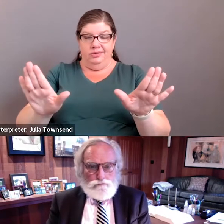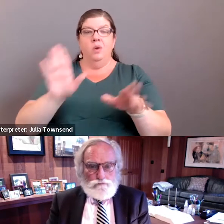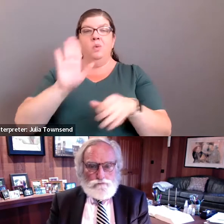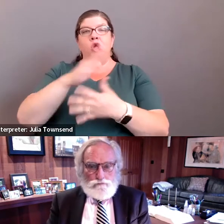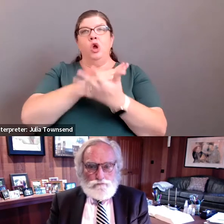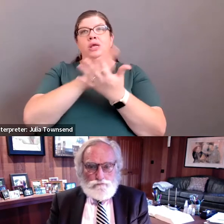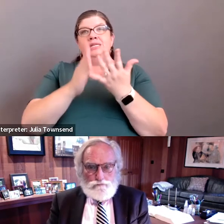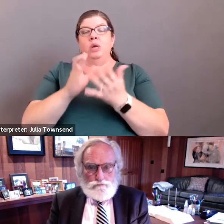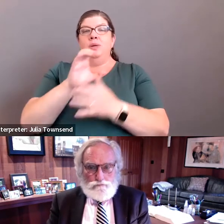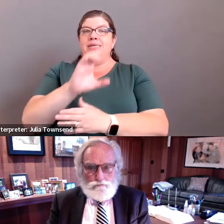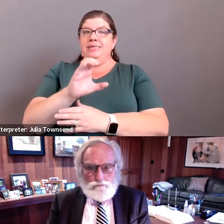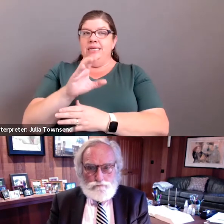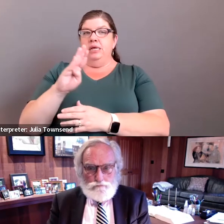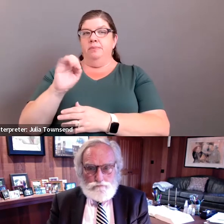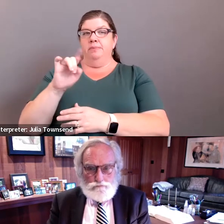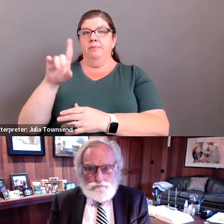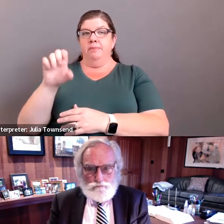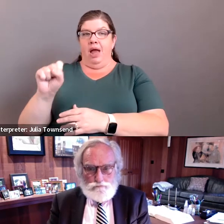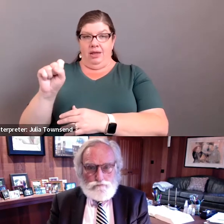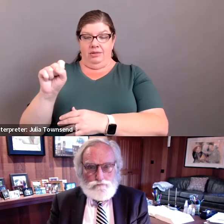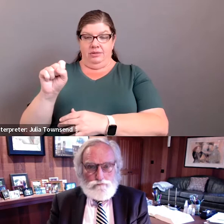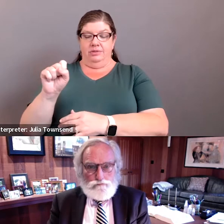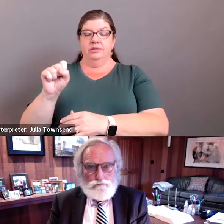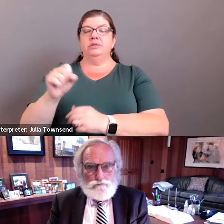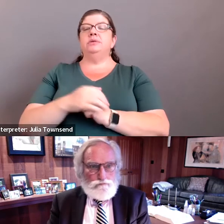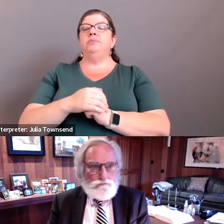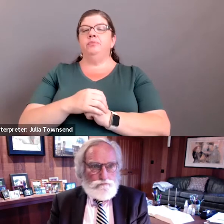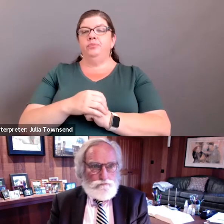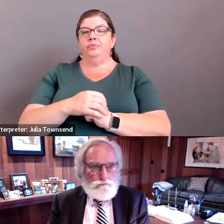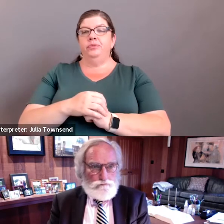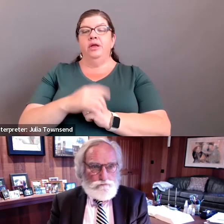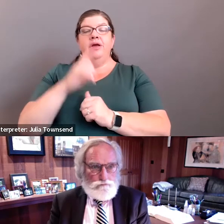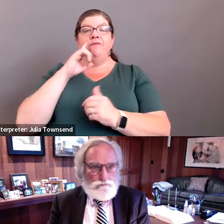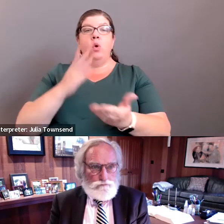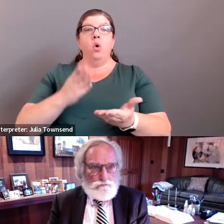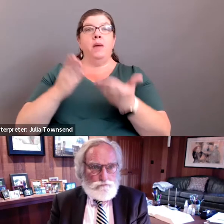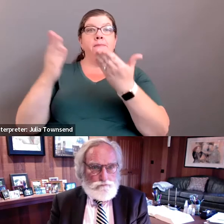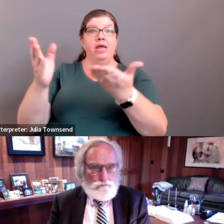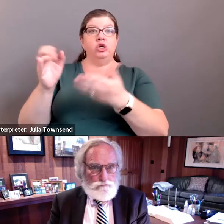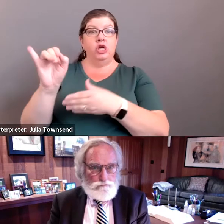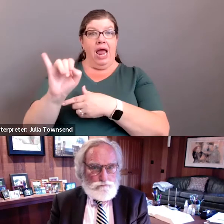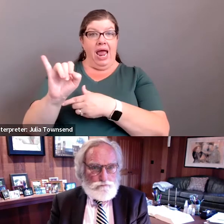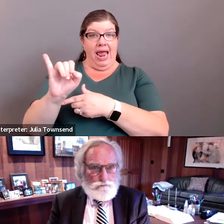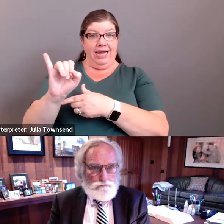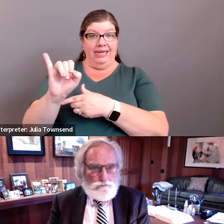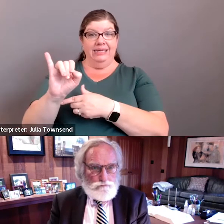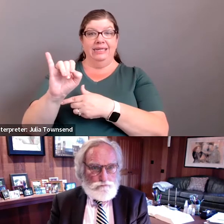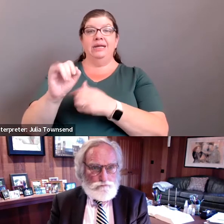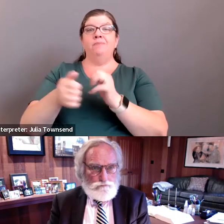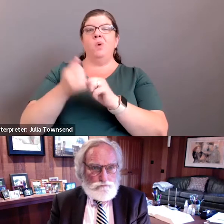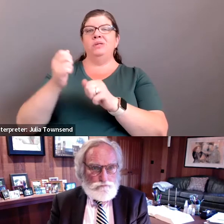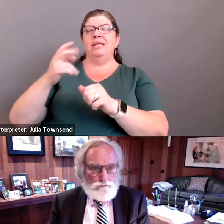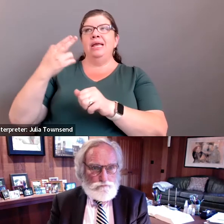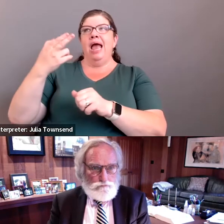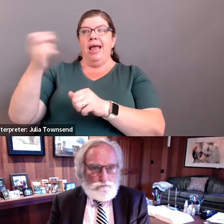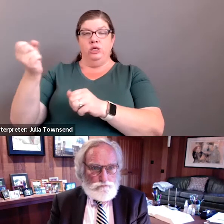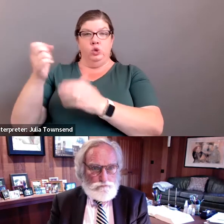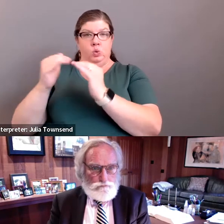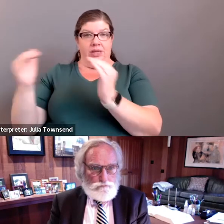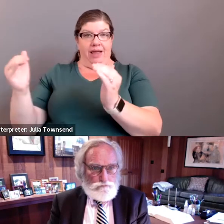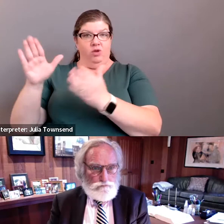your series C bonds. So for the measure I, which is mostly the secondary